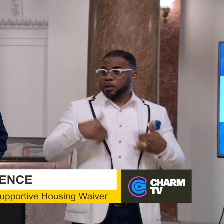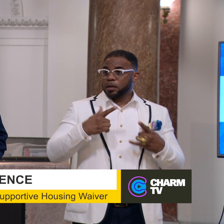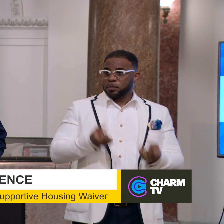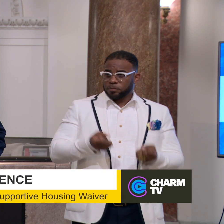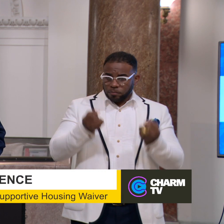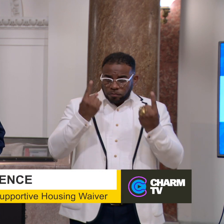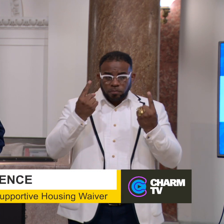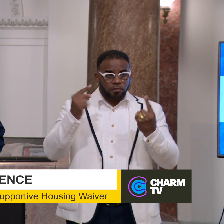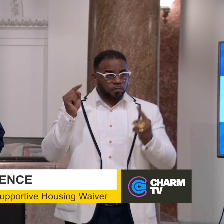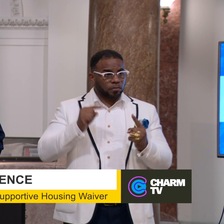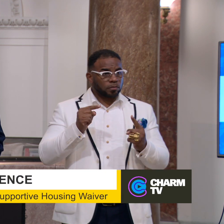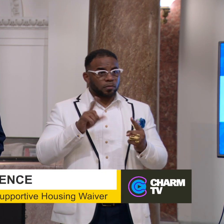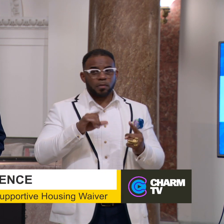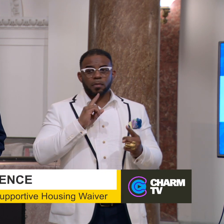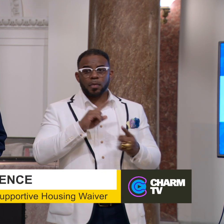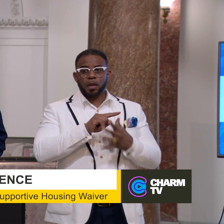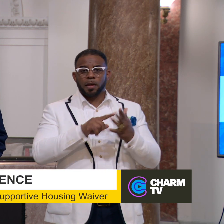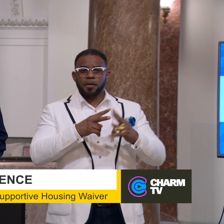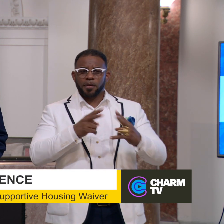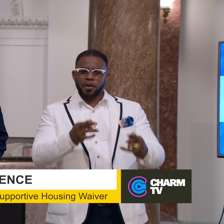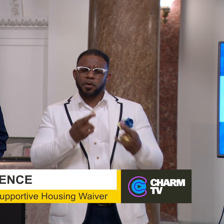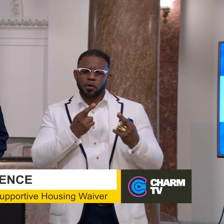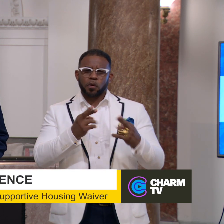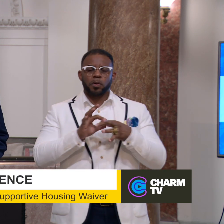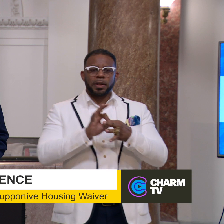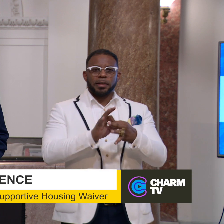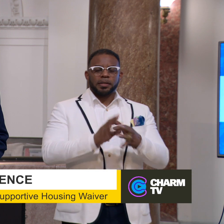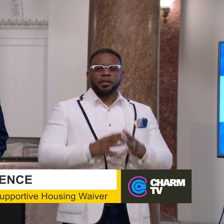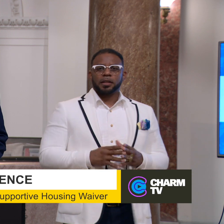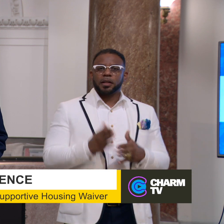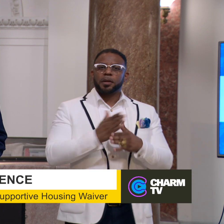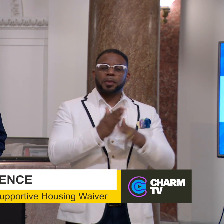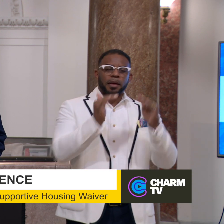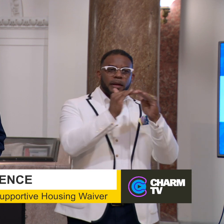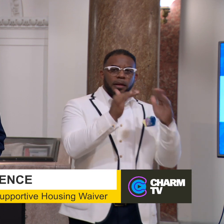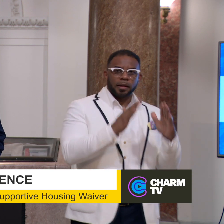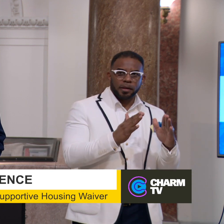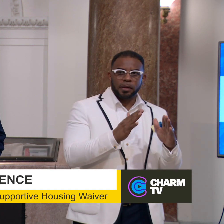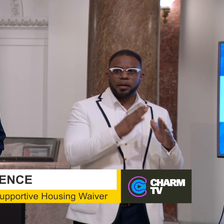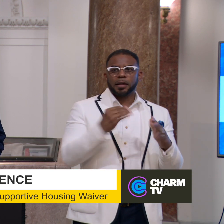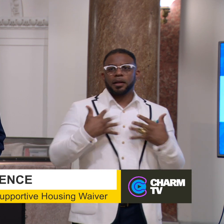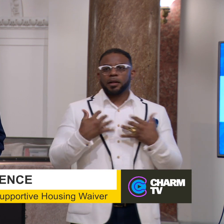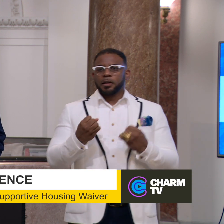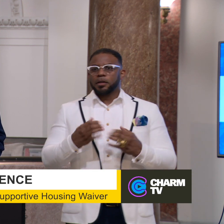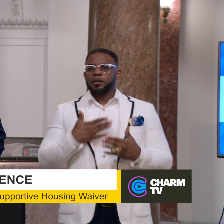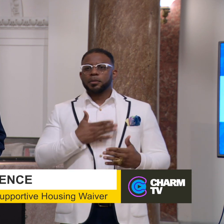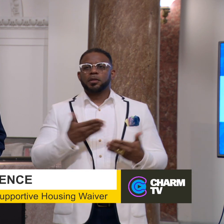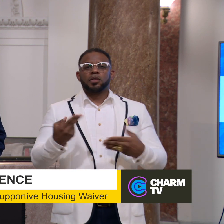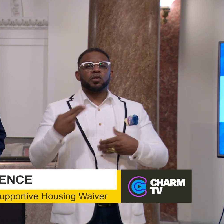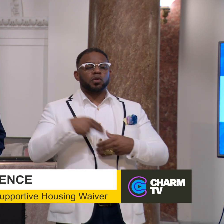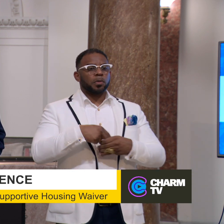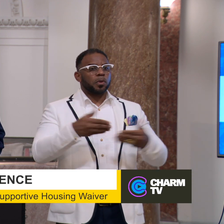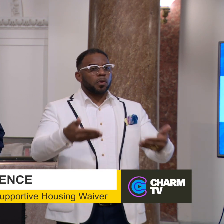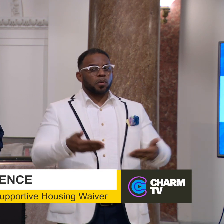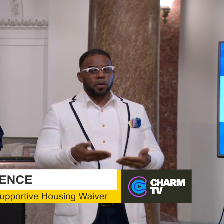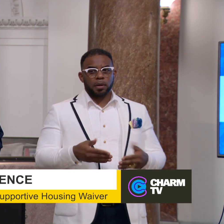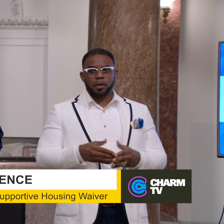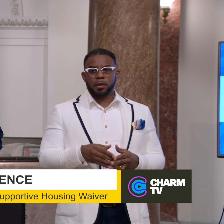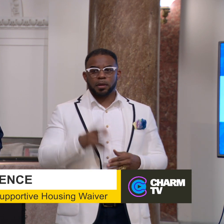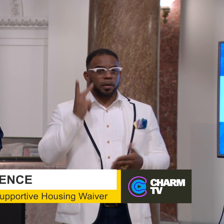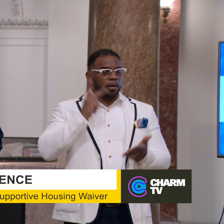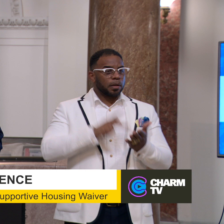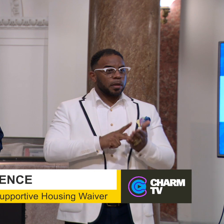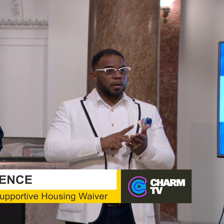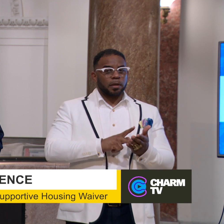understood that very close relationship between housing and health. Please join me in welcoming the